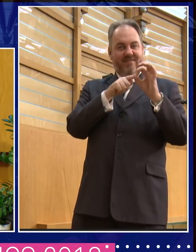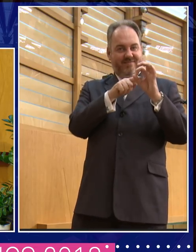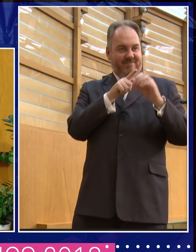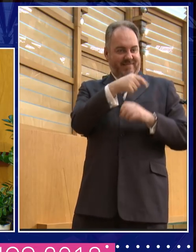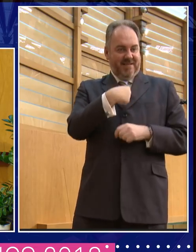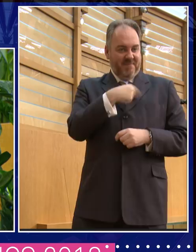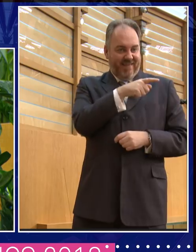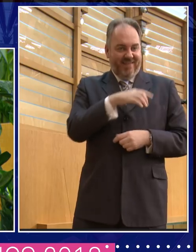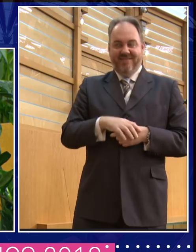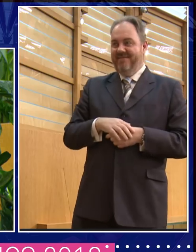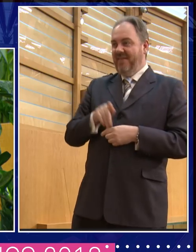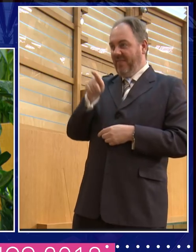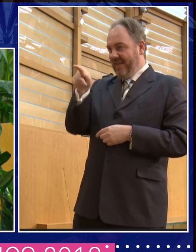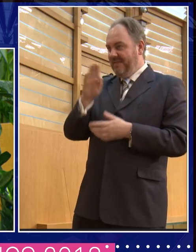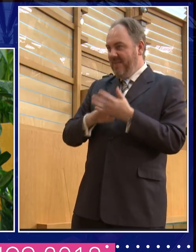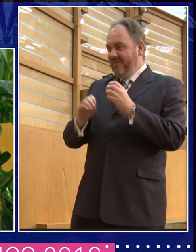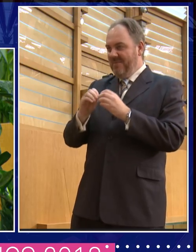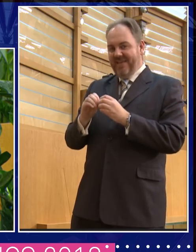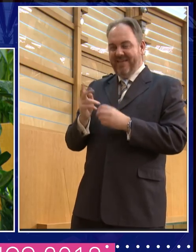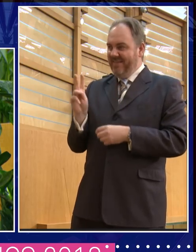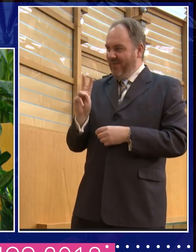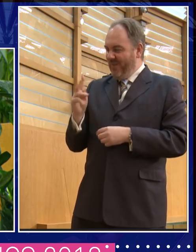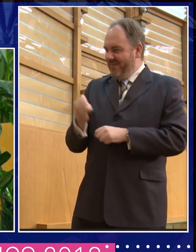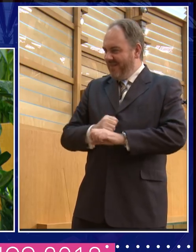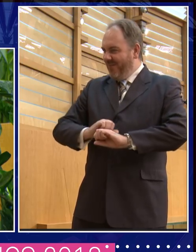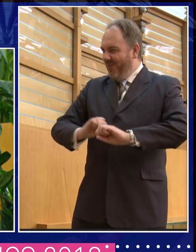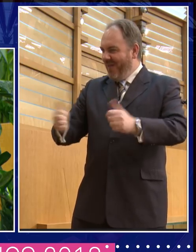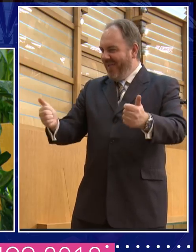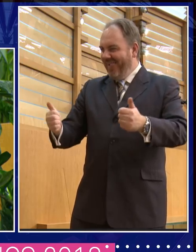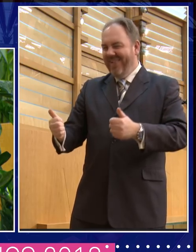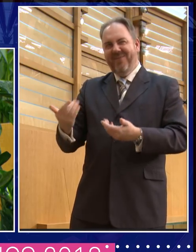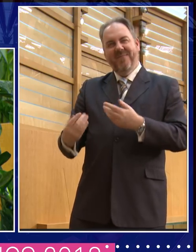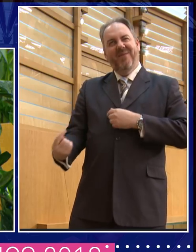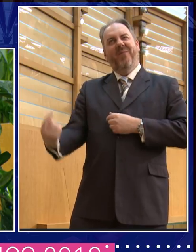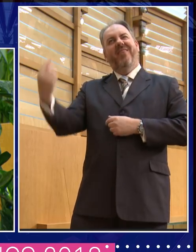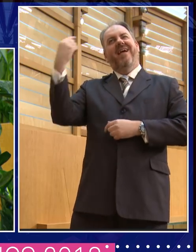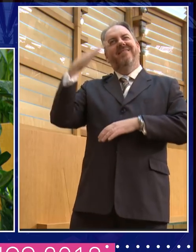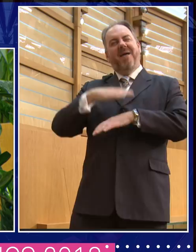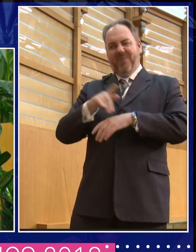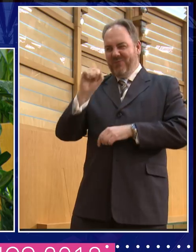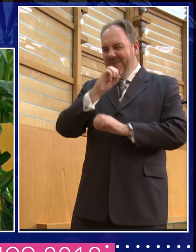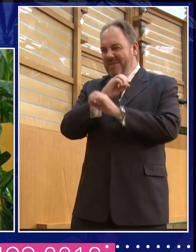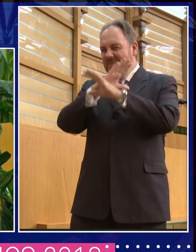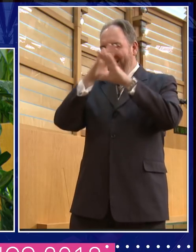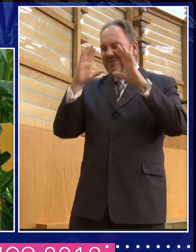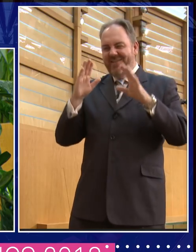basically haven't we done well? You know, go back all those years, would we ever have imagined that life would have, you know,